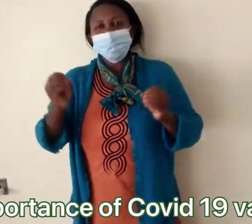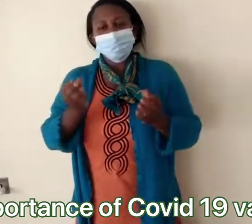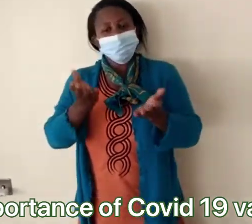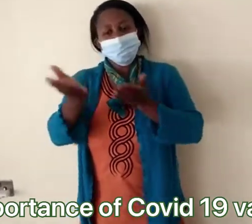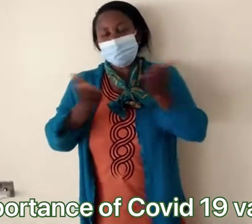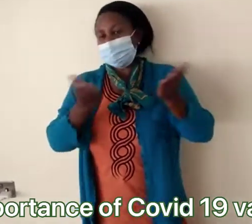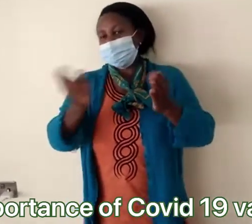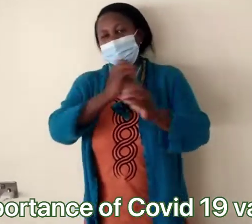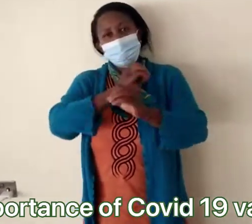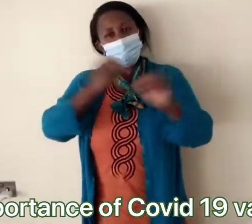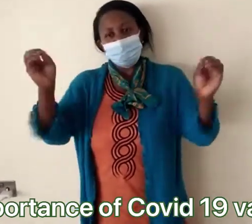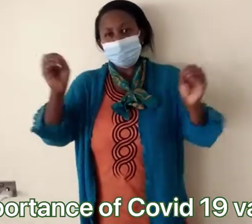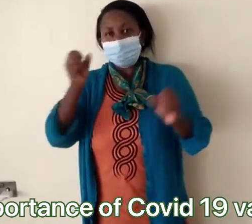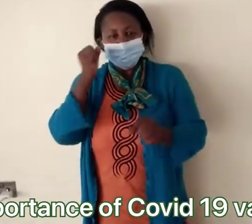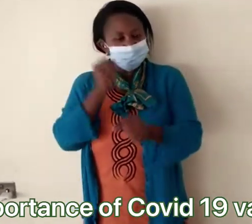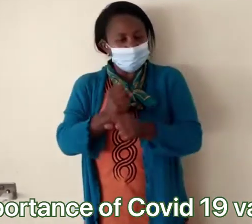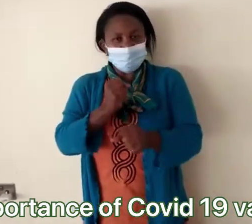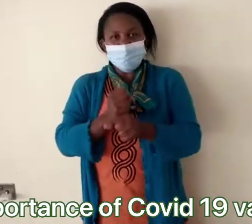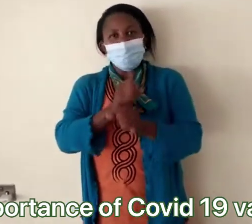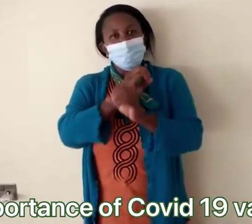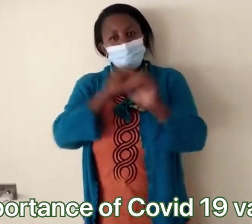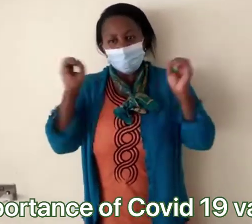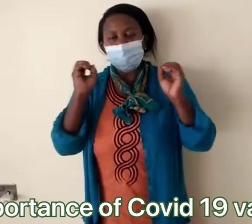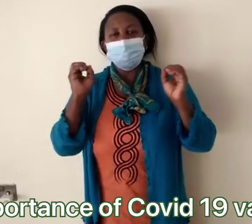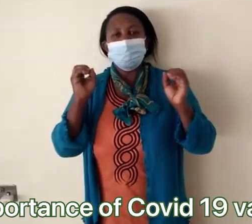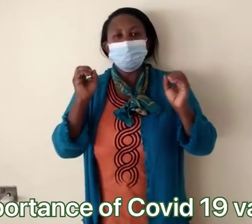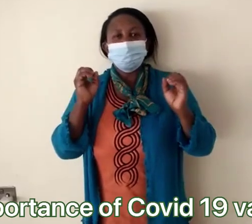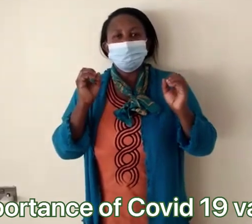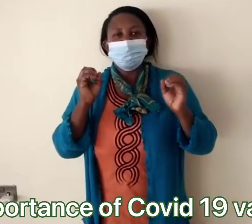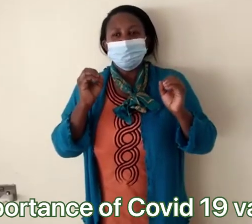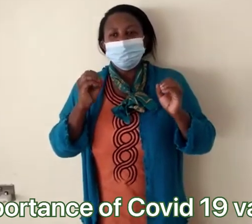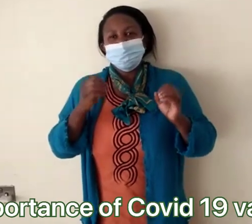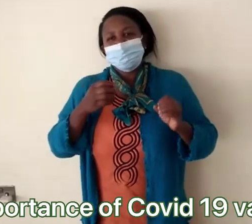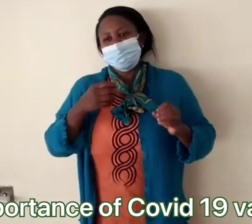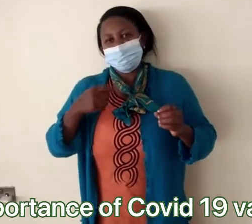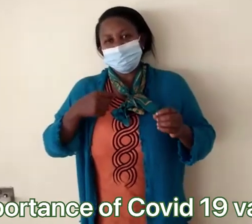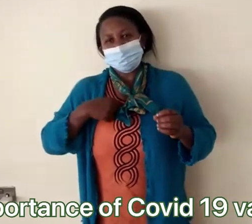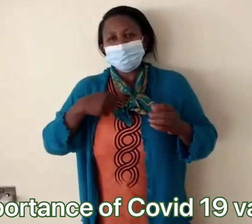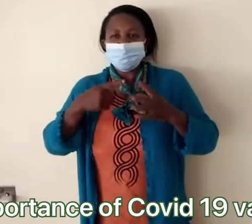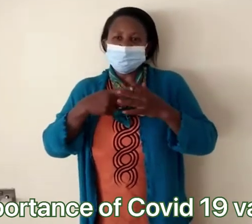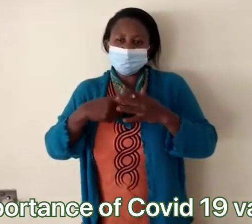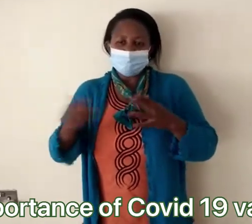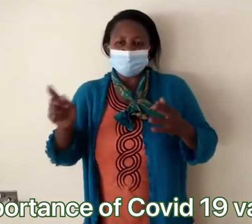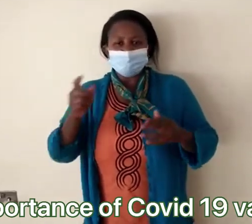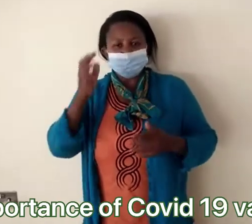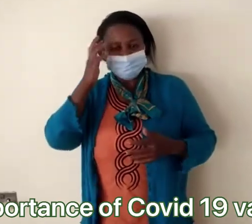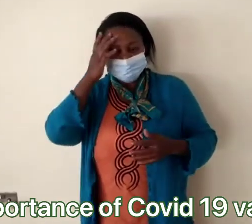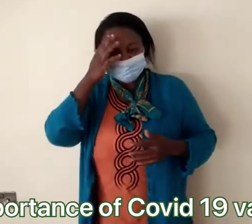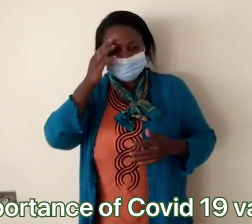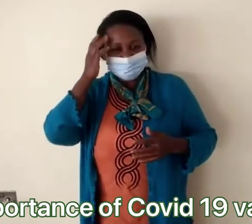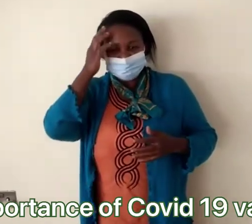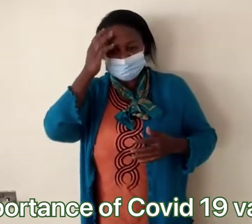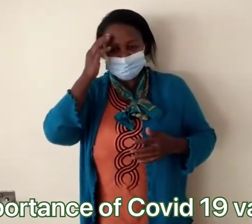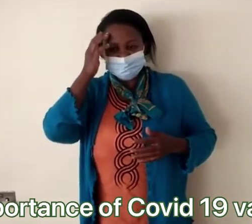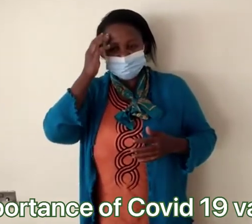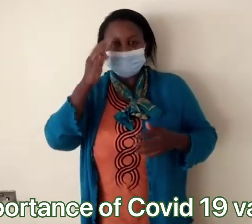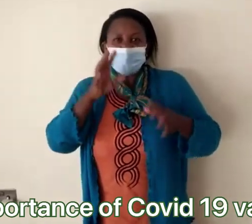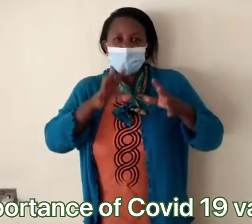vaccinated, you will not get any service, no jobs. So I